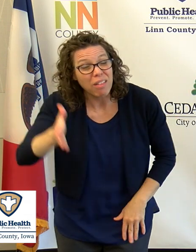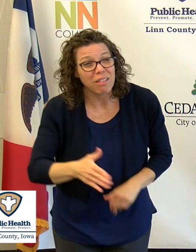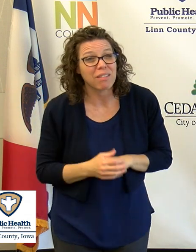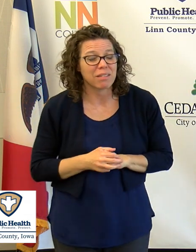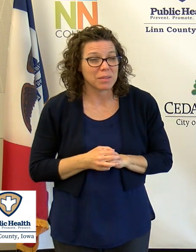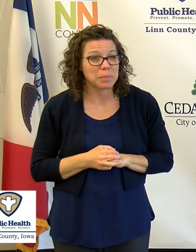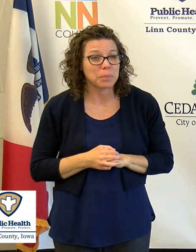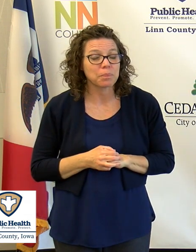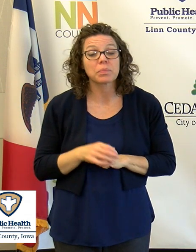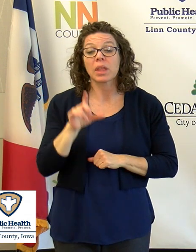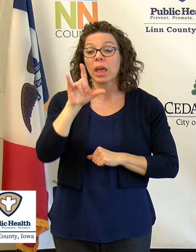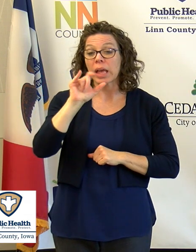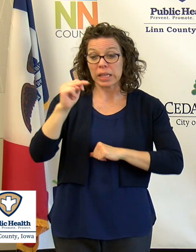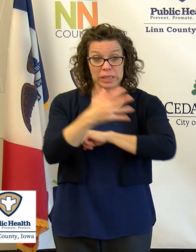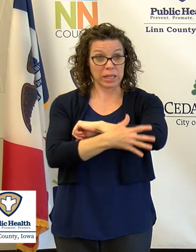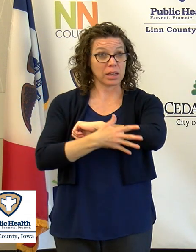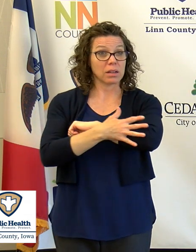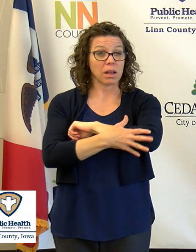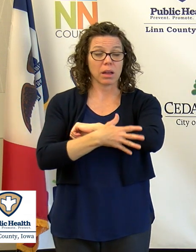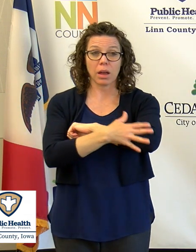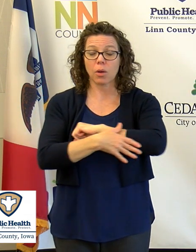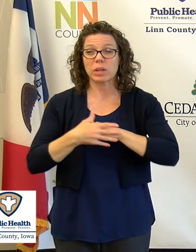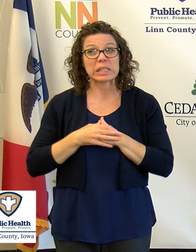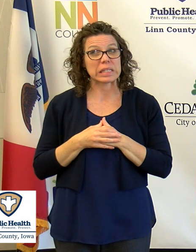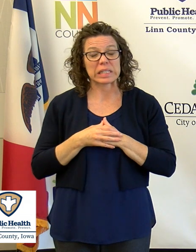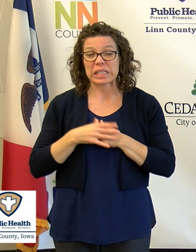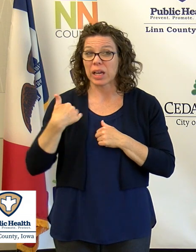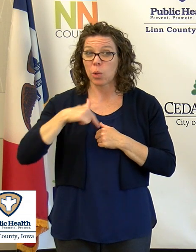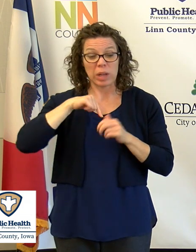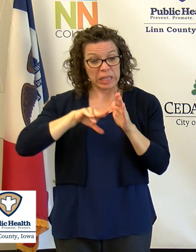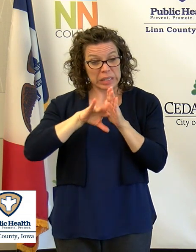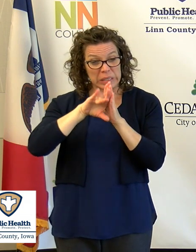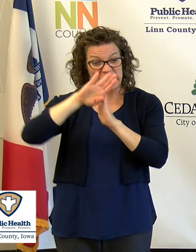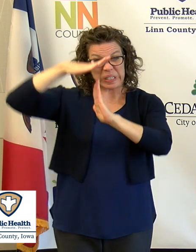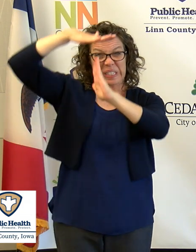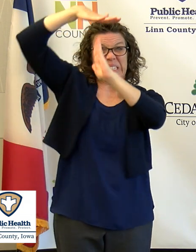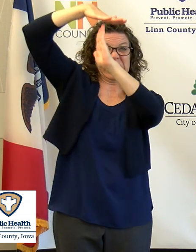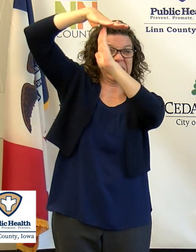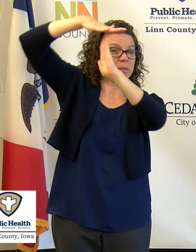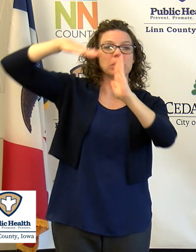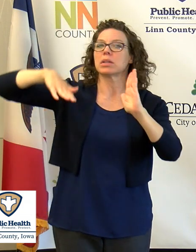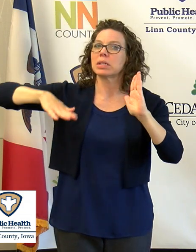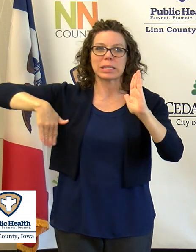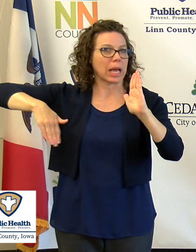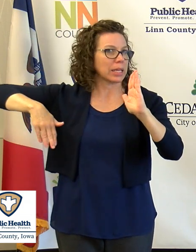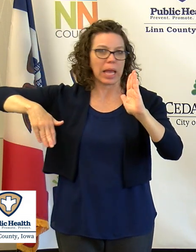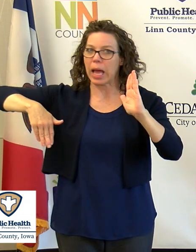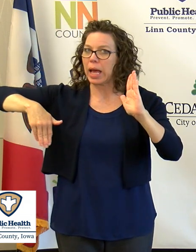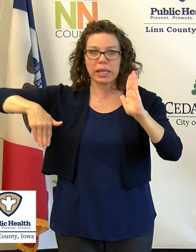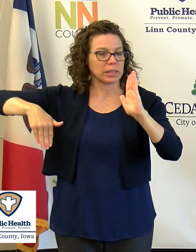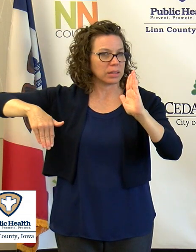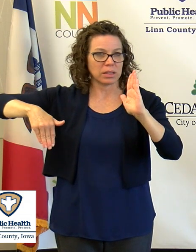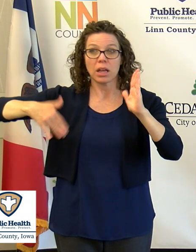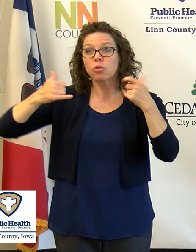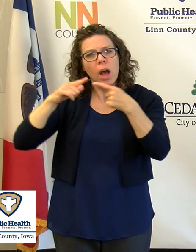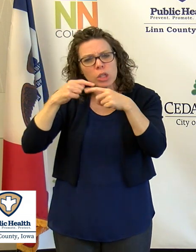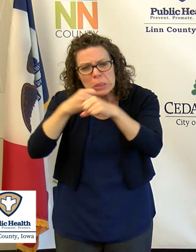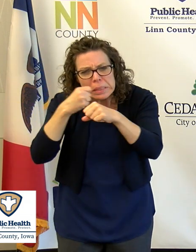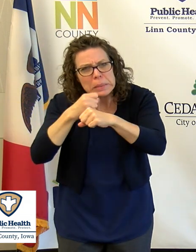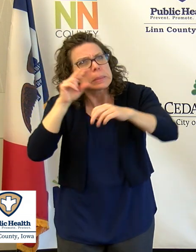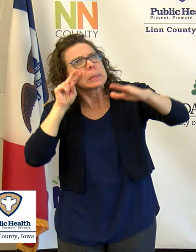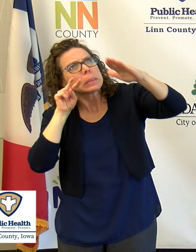In Lynn County, we have not reached our peak. Despite projection models attempting to forecast